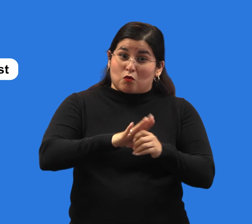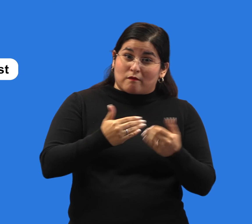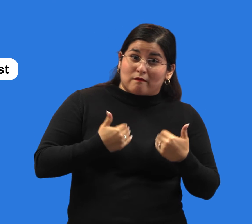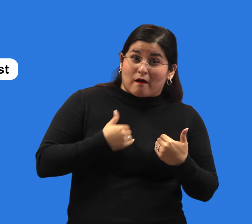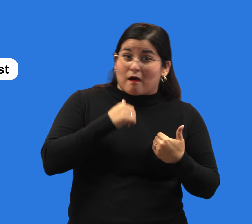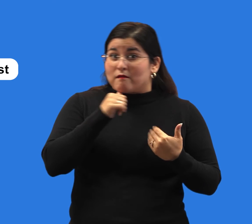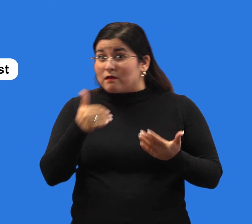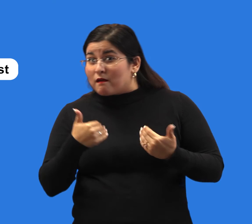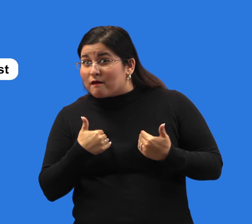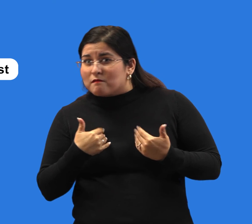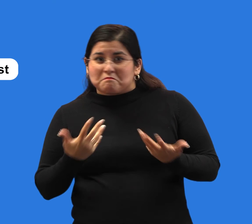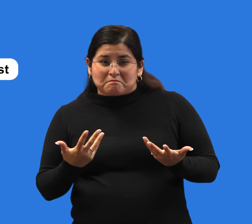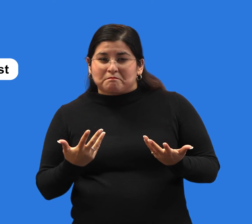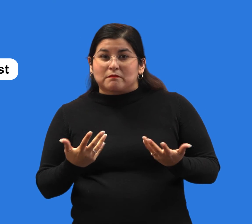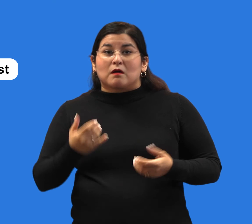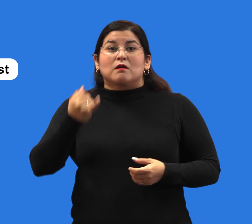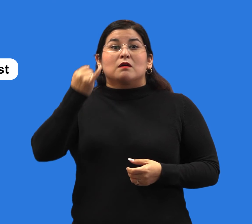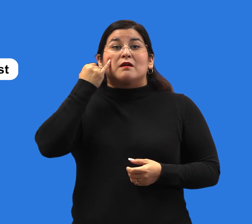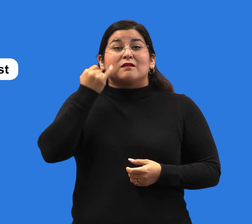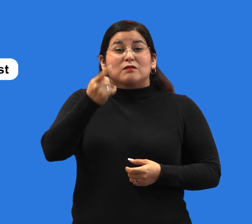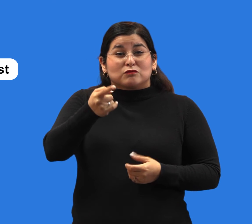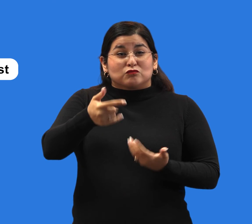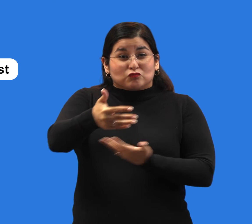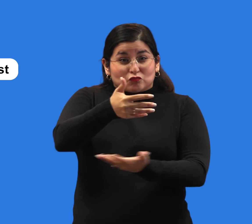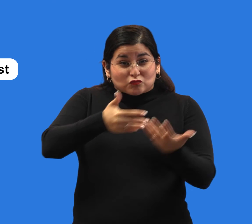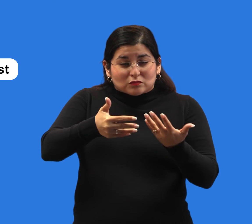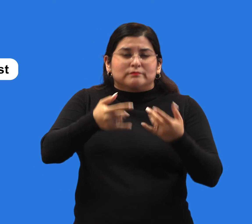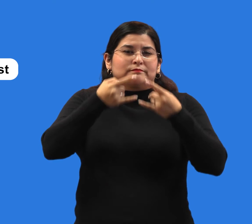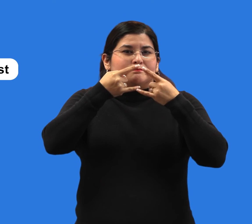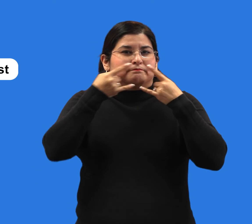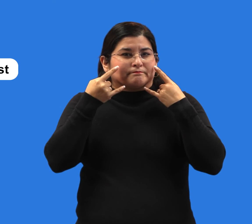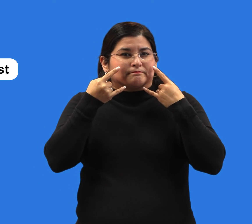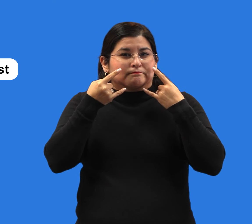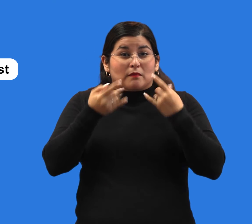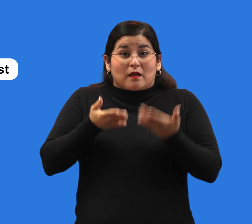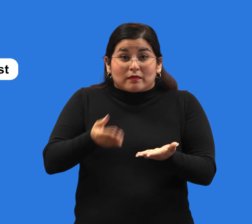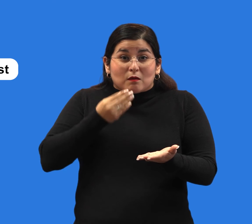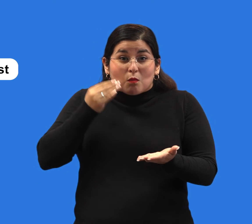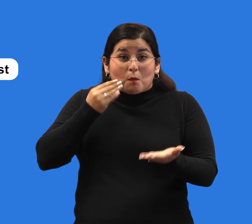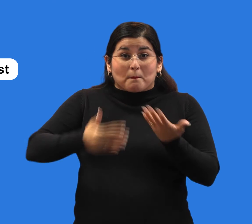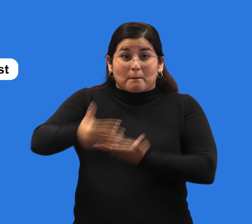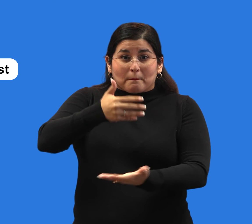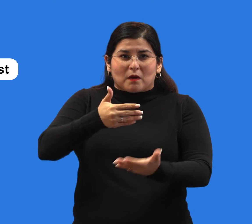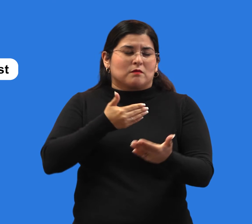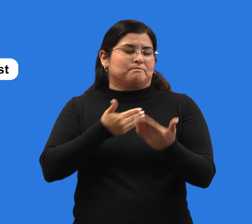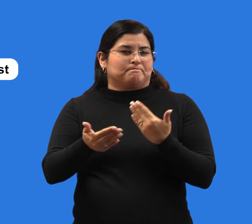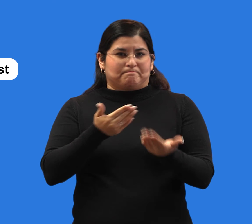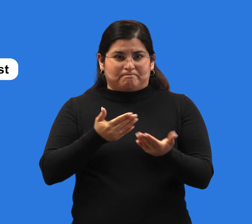you're around others, even at home. If your test shows that